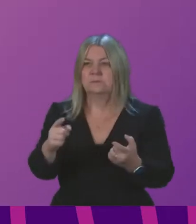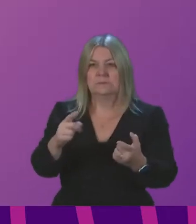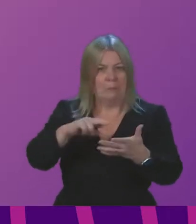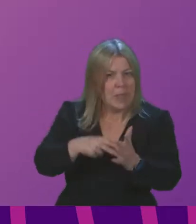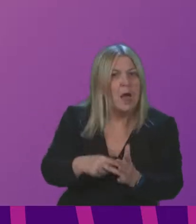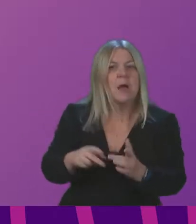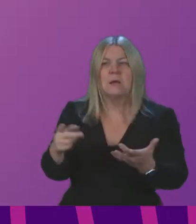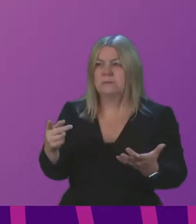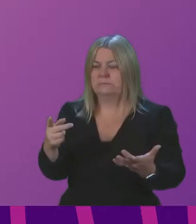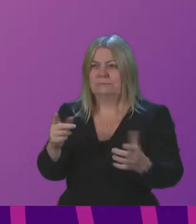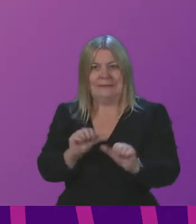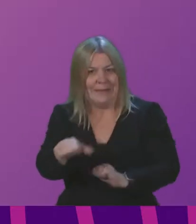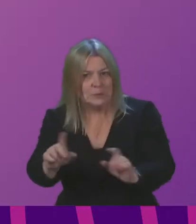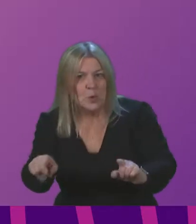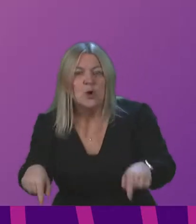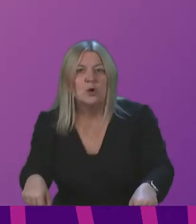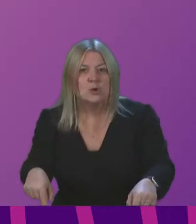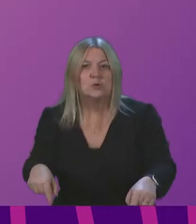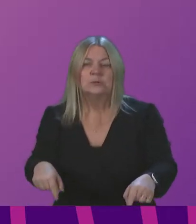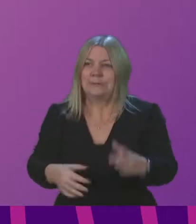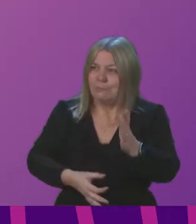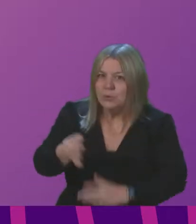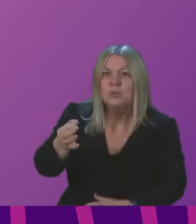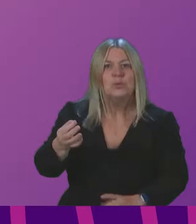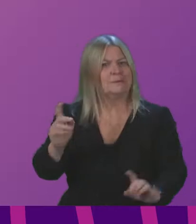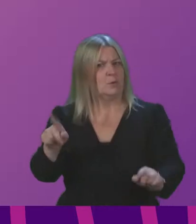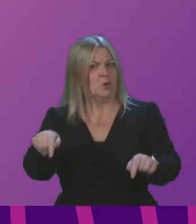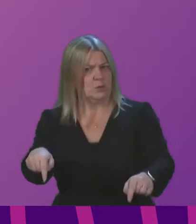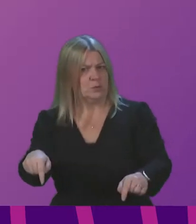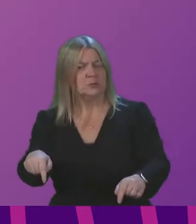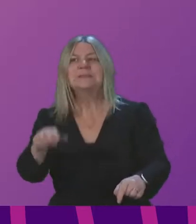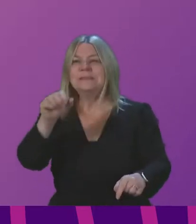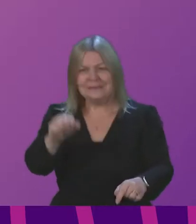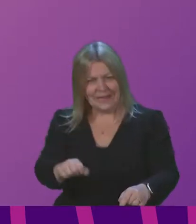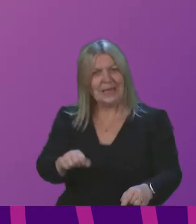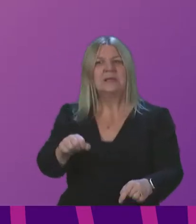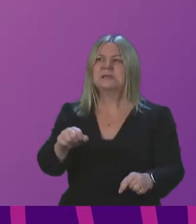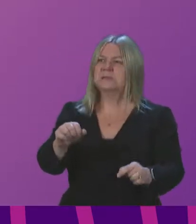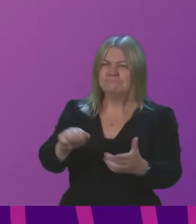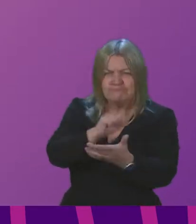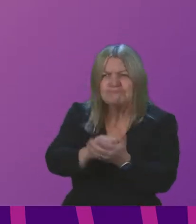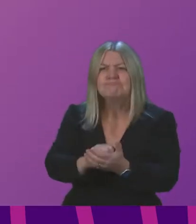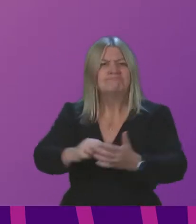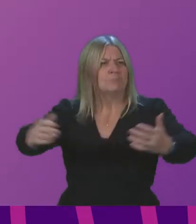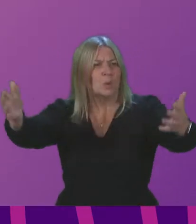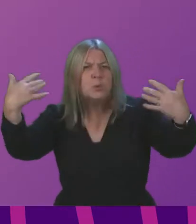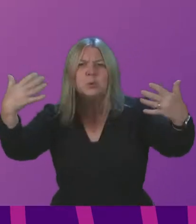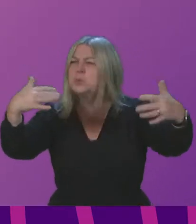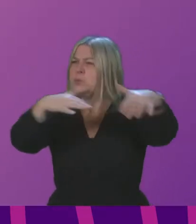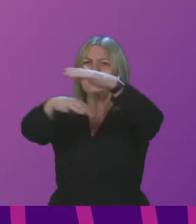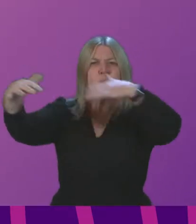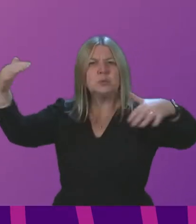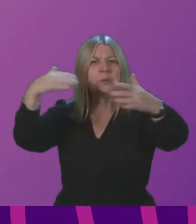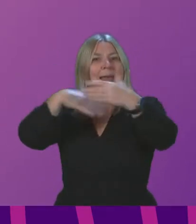deliberating on issues about how to have effective ventilation and CO2 monitors in our schools, our offices, our homes and